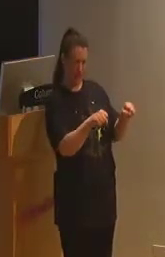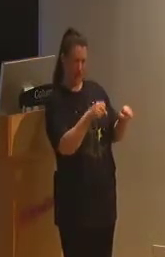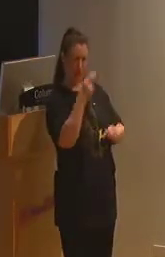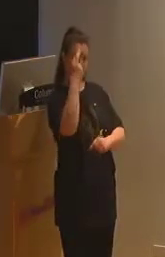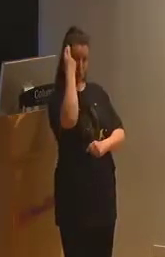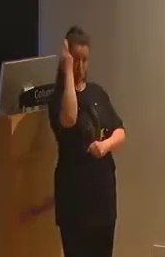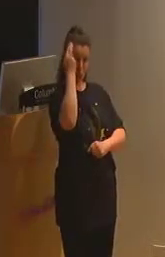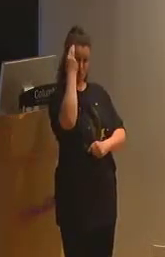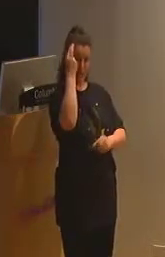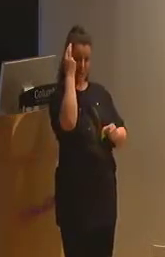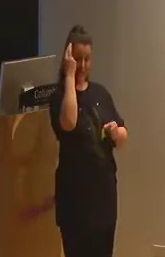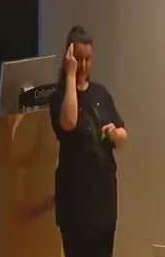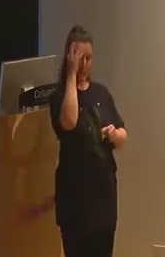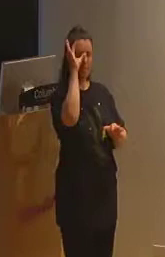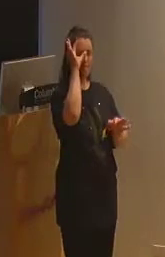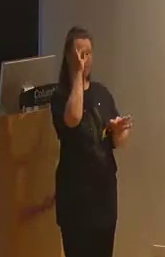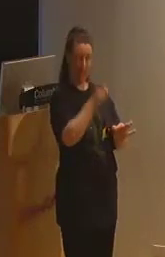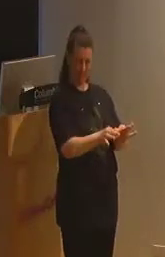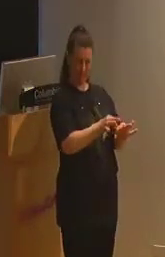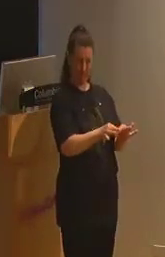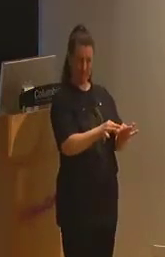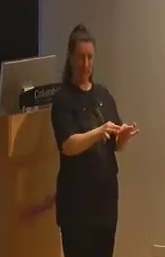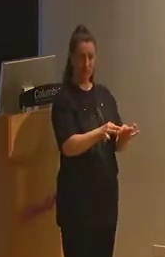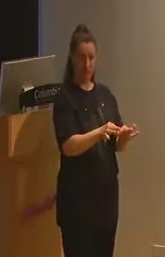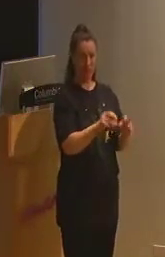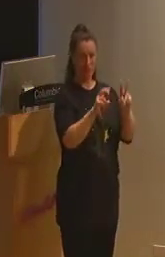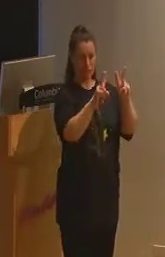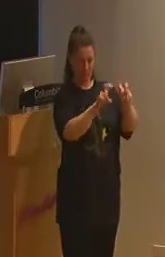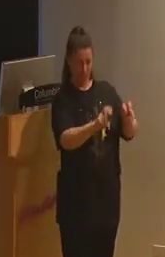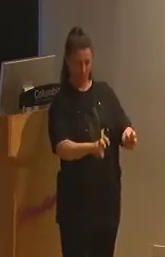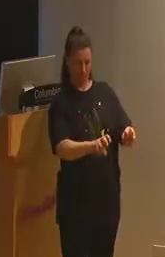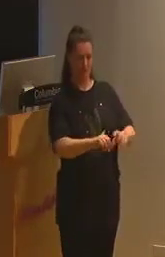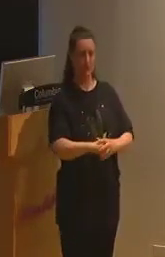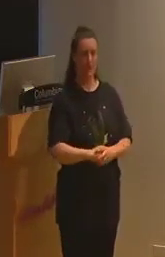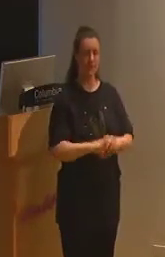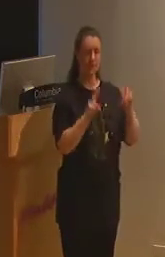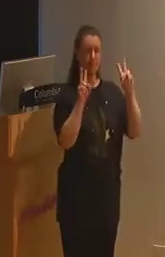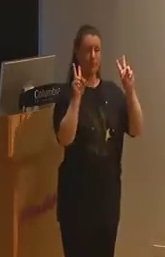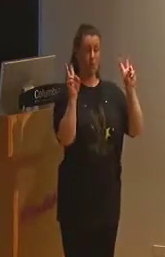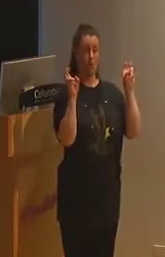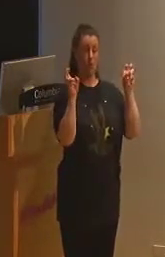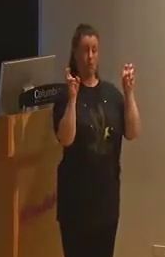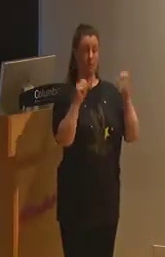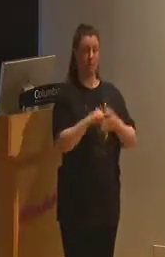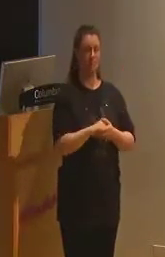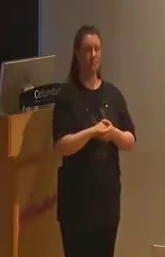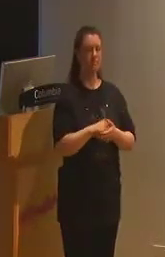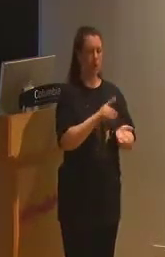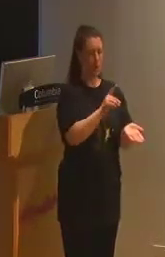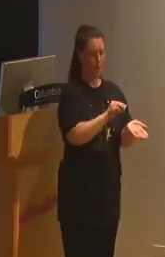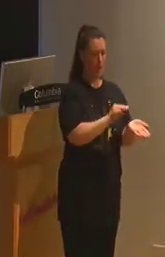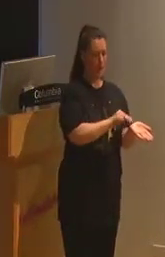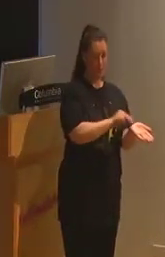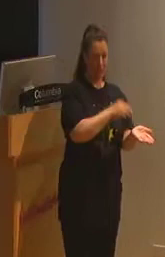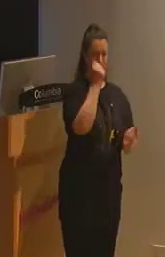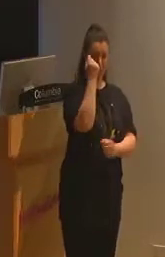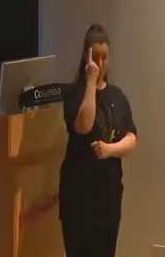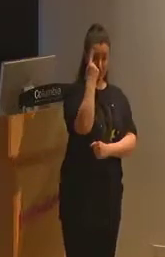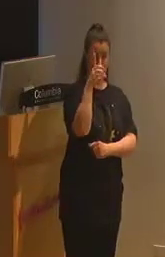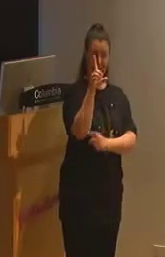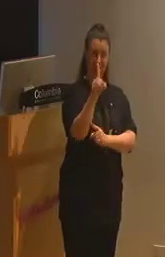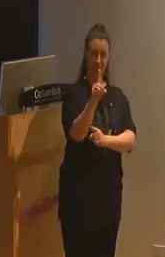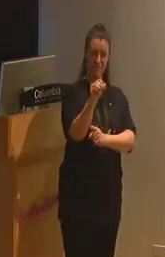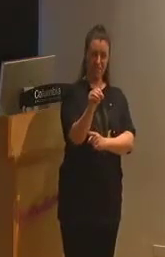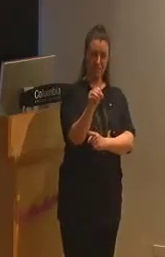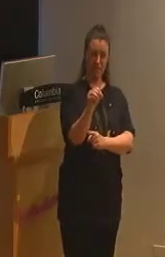coherent with the framework of the accepted system of values, end quote. Therefore, a biomedical understanding of disability constructs the disabled